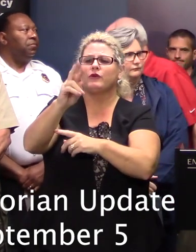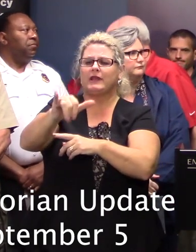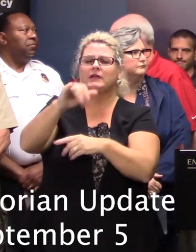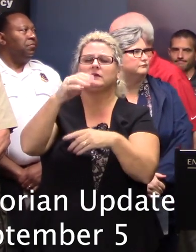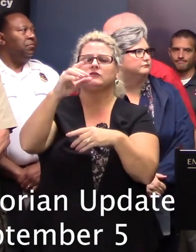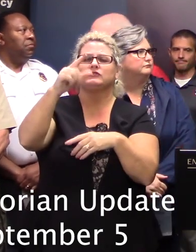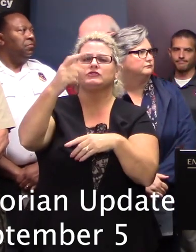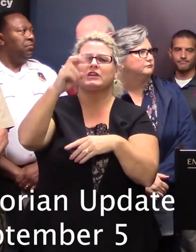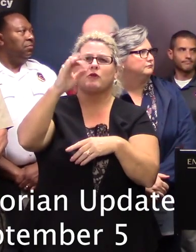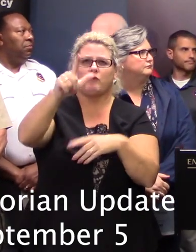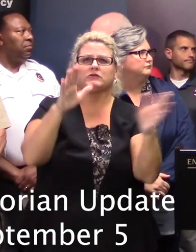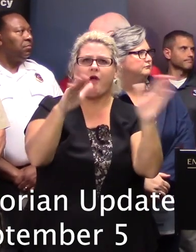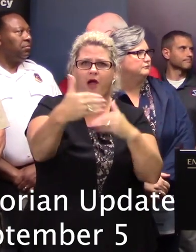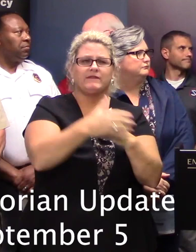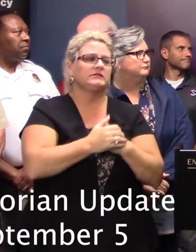Director of...